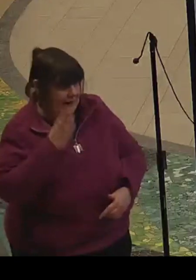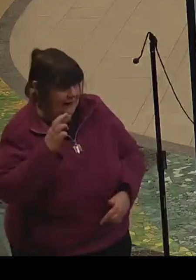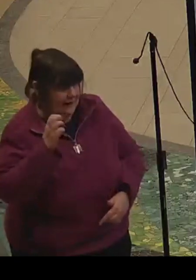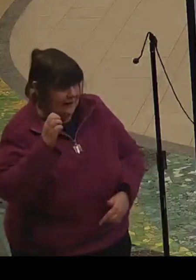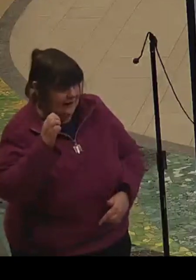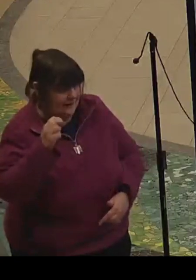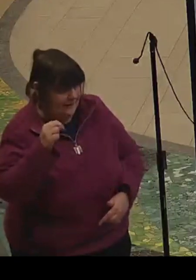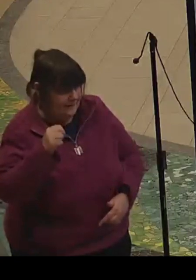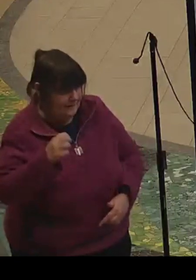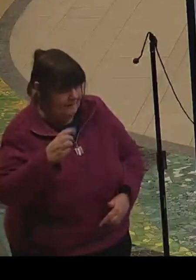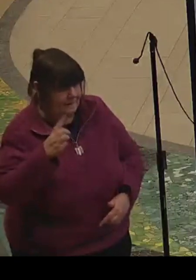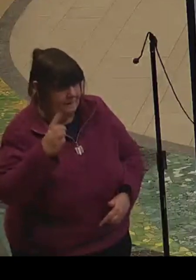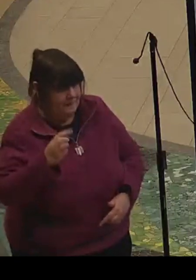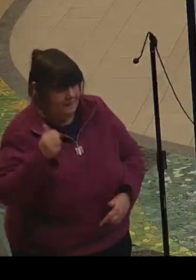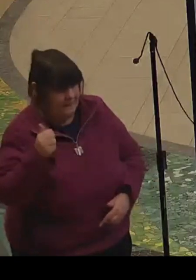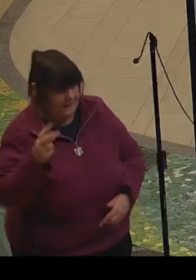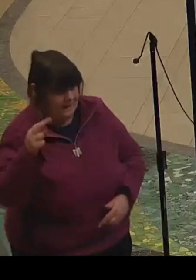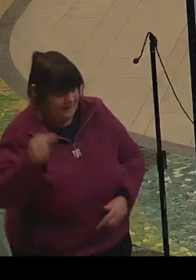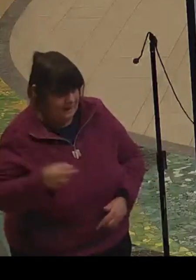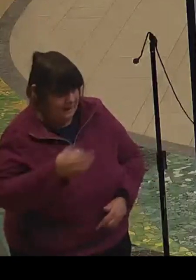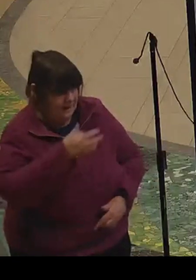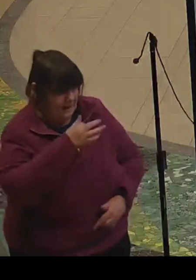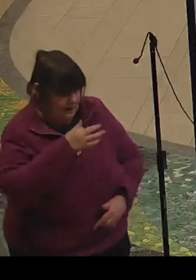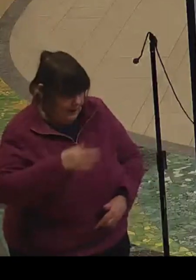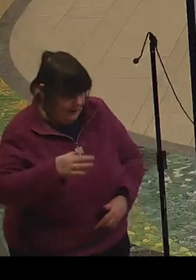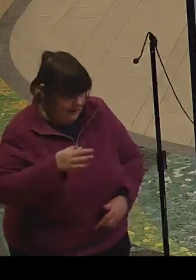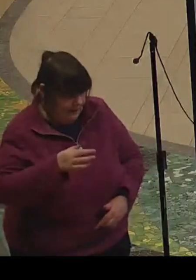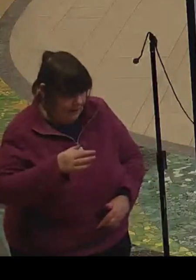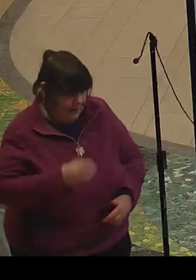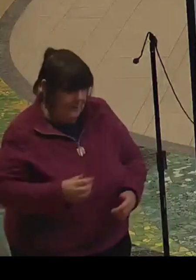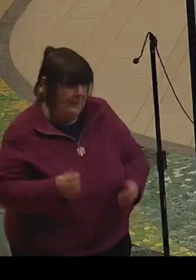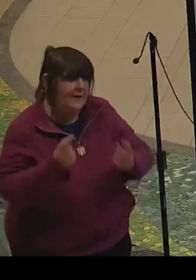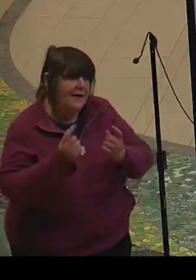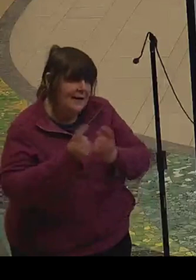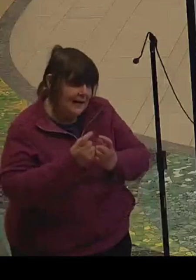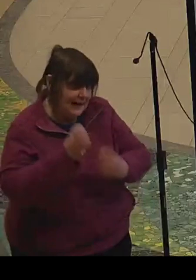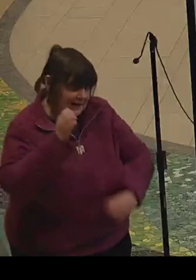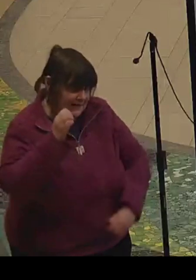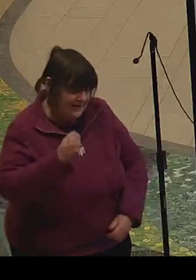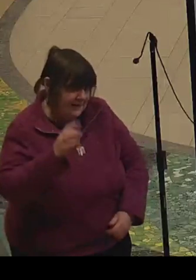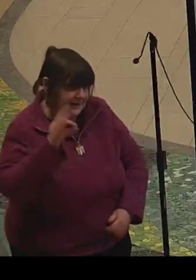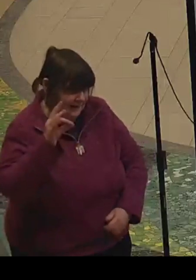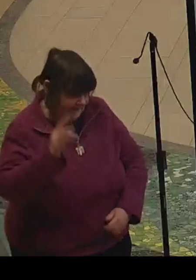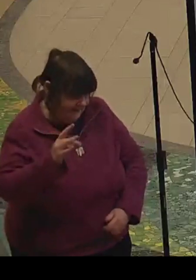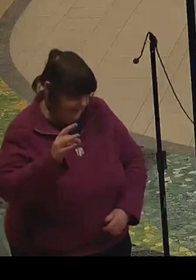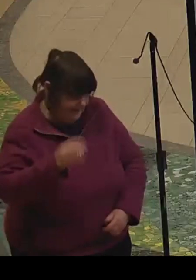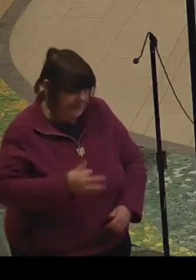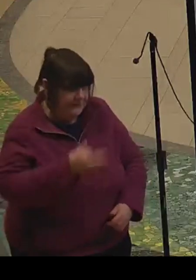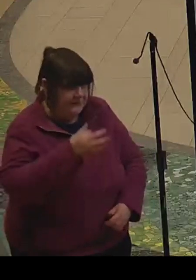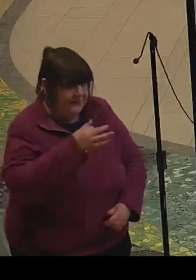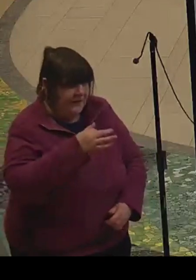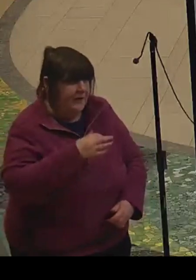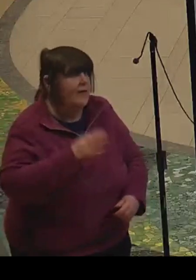Brendan, from Enniskillen,